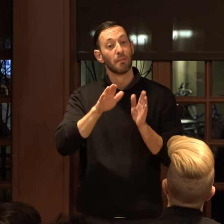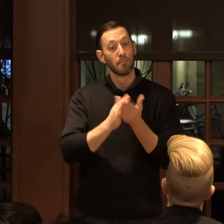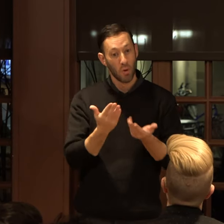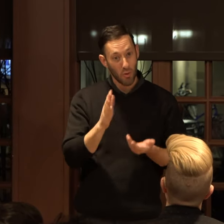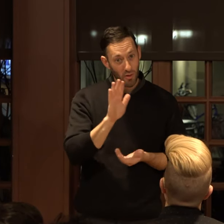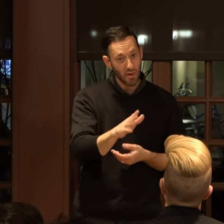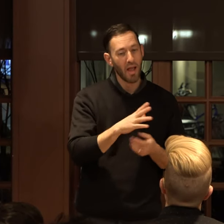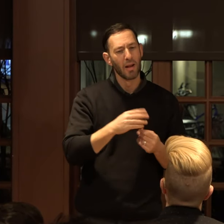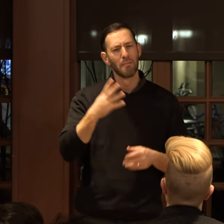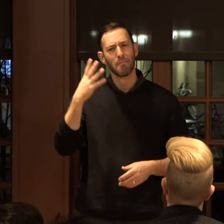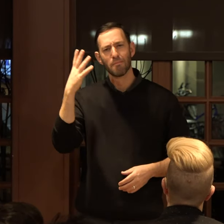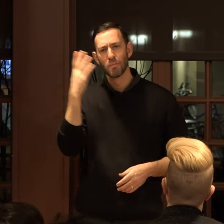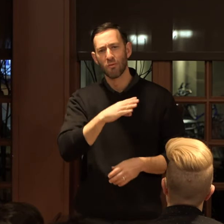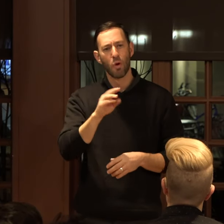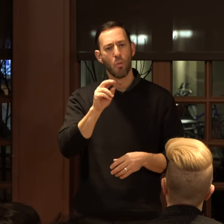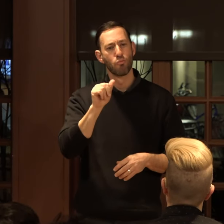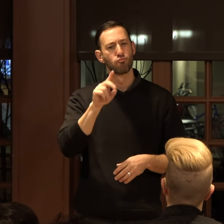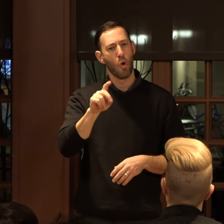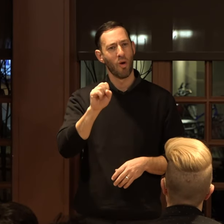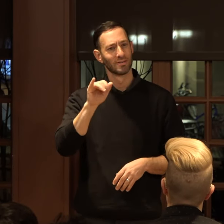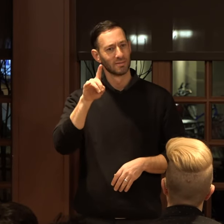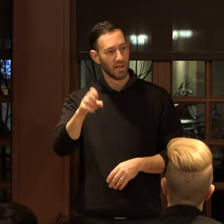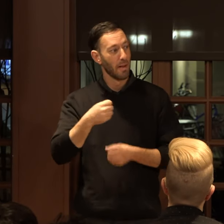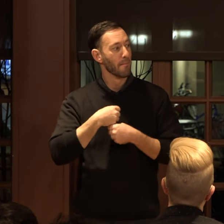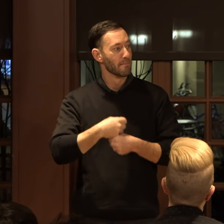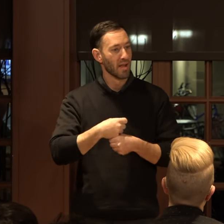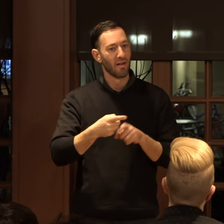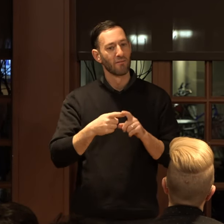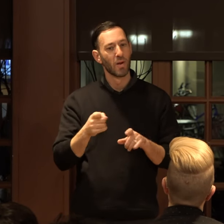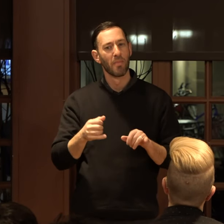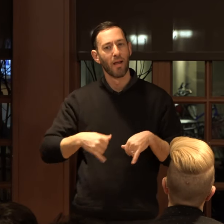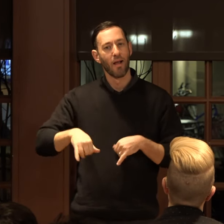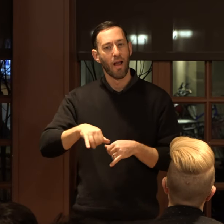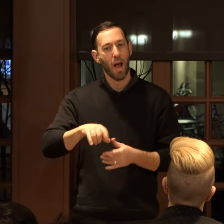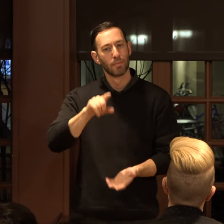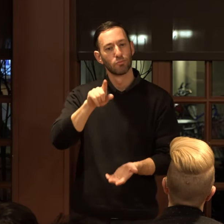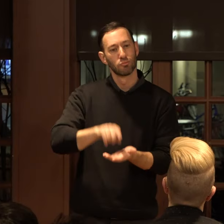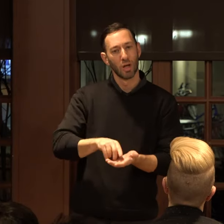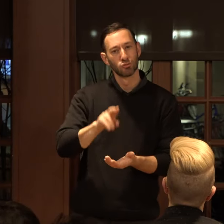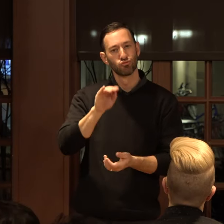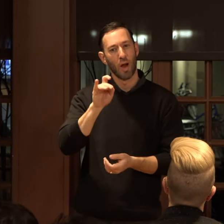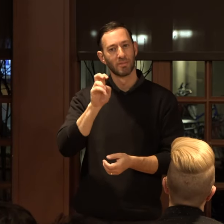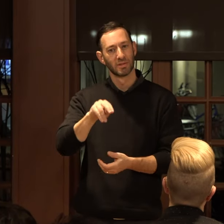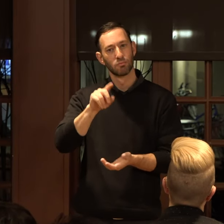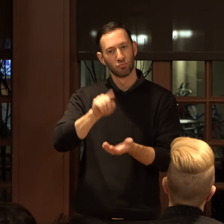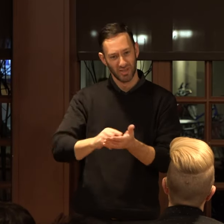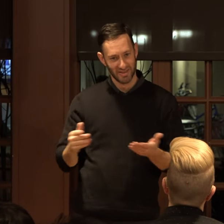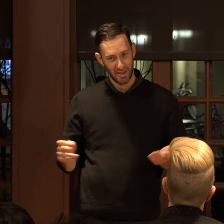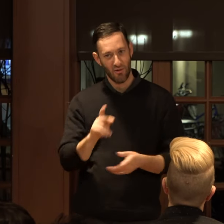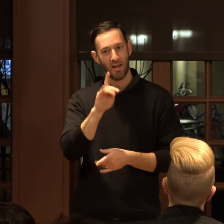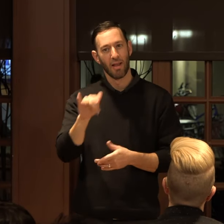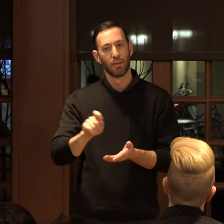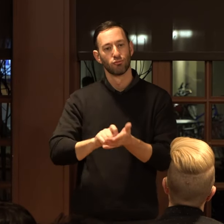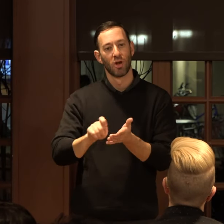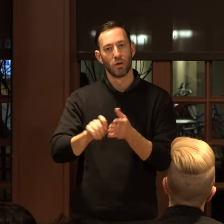beautiful broadside made by the Common Press, Robinson Press, at Kelly Writer's house.